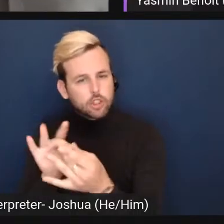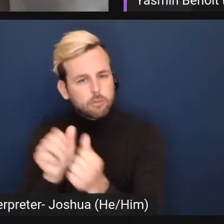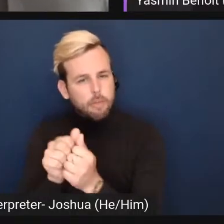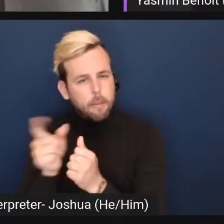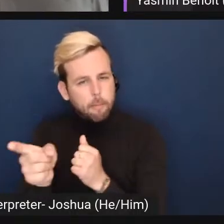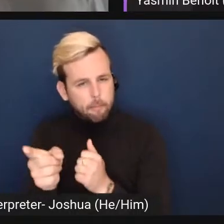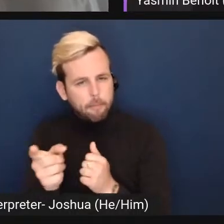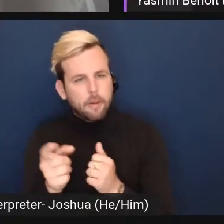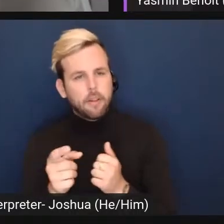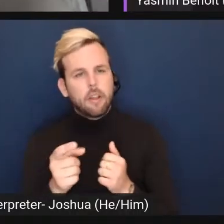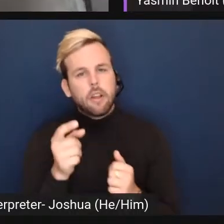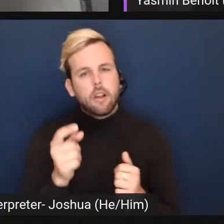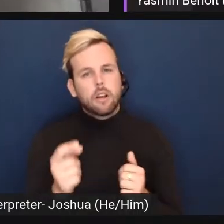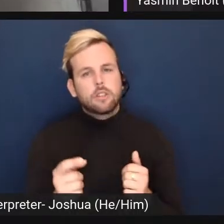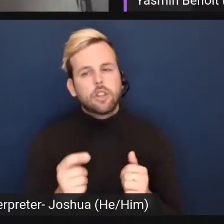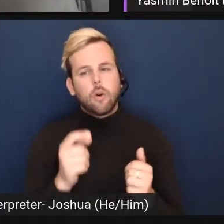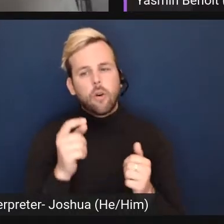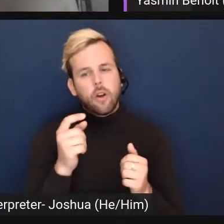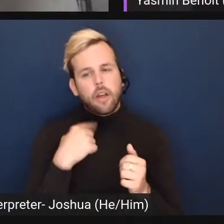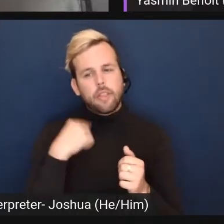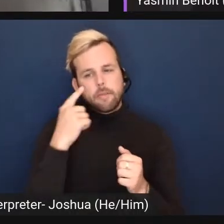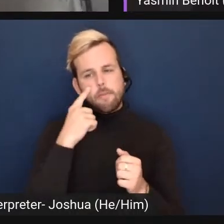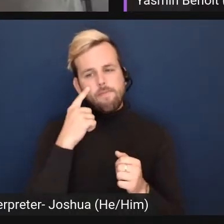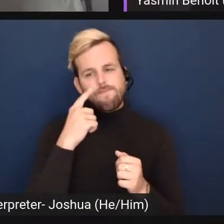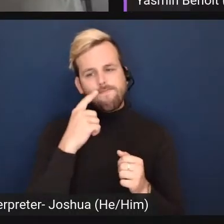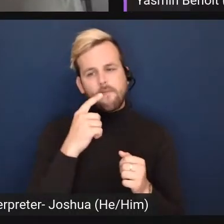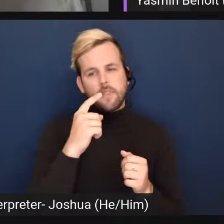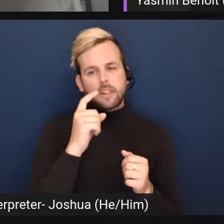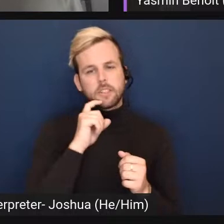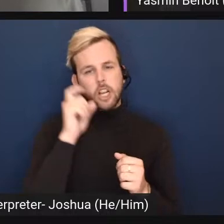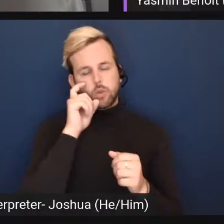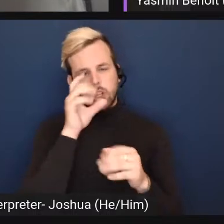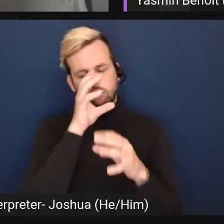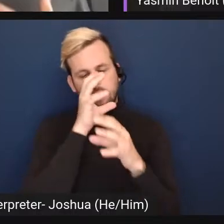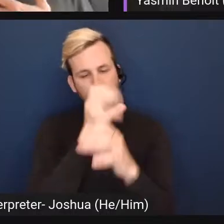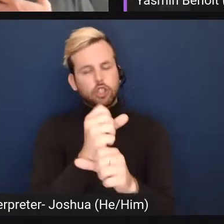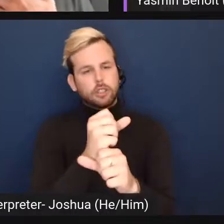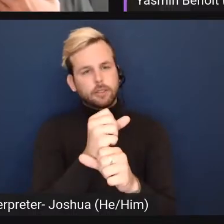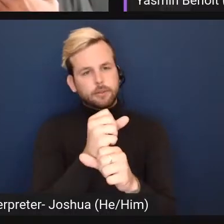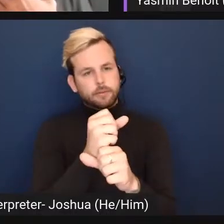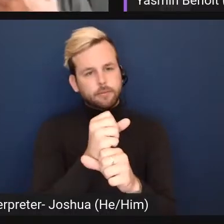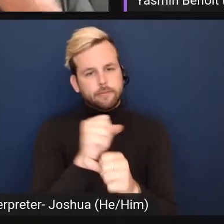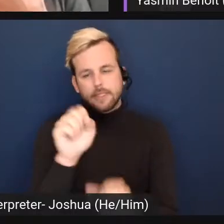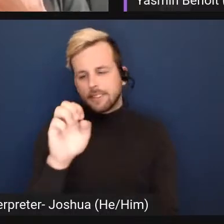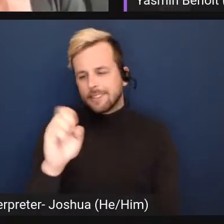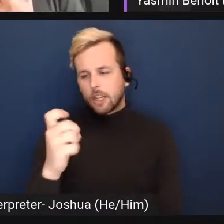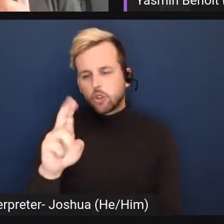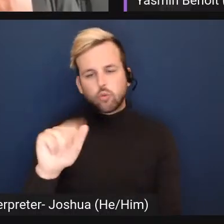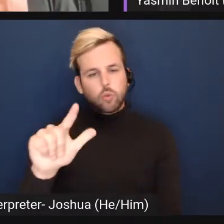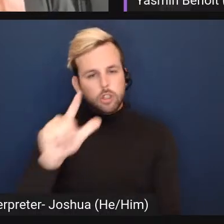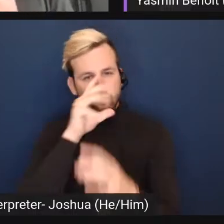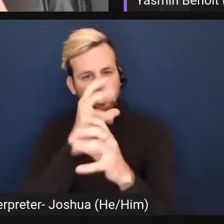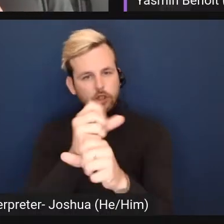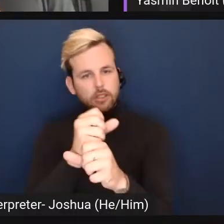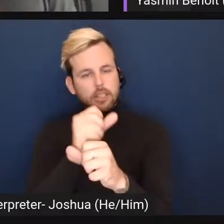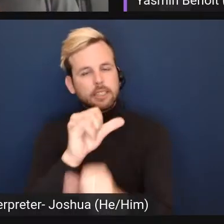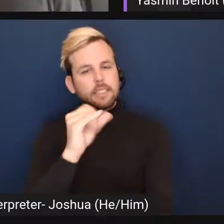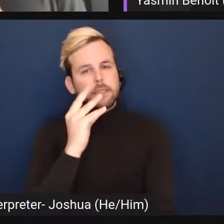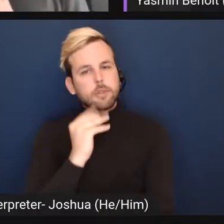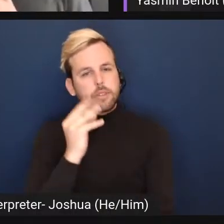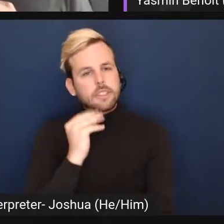and so i i think sexual attraction to me because it's a it's an experience that